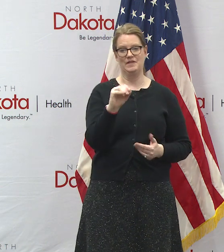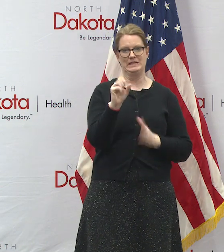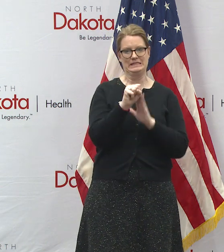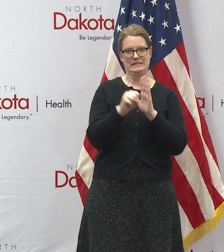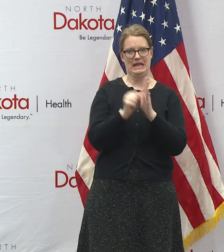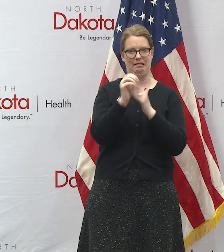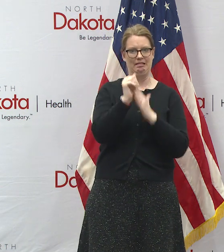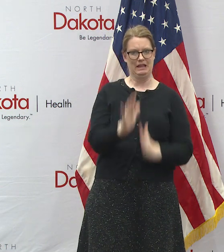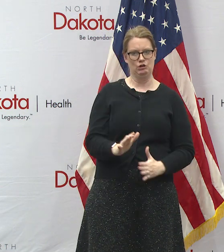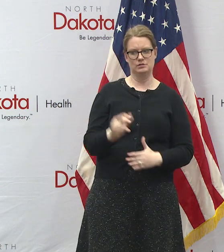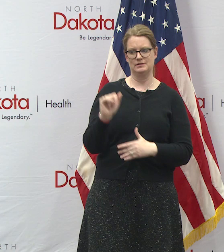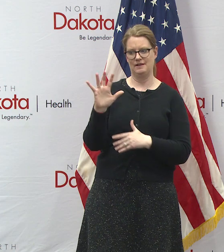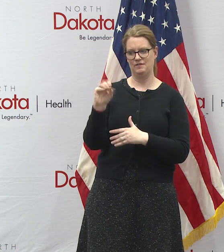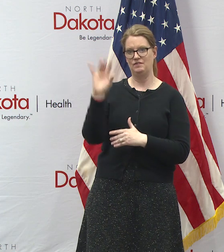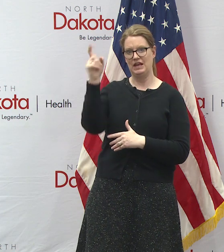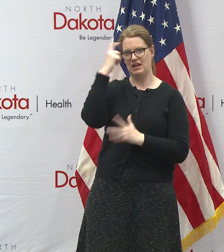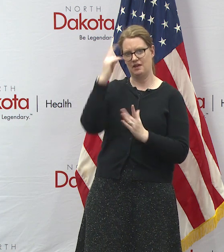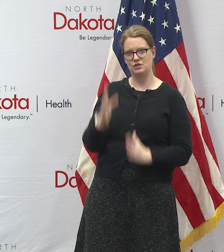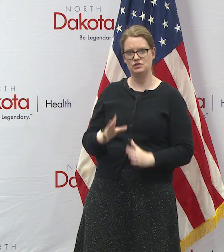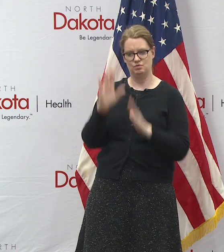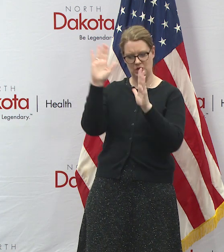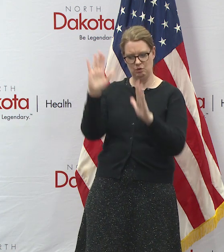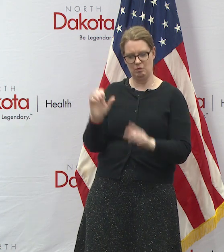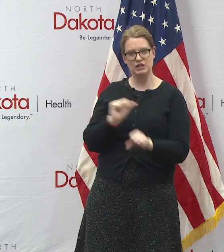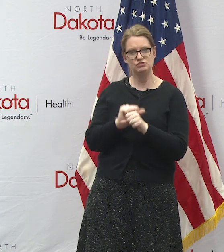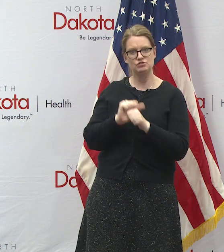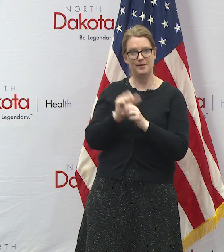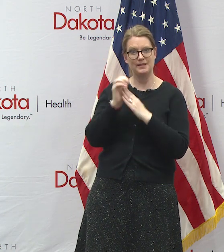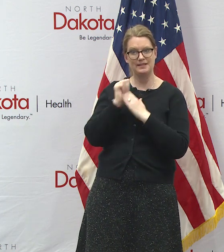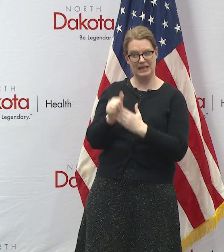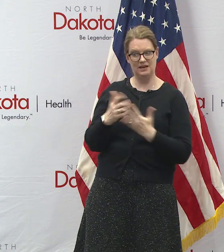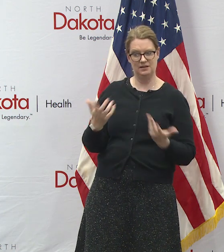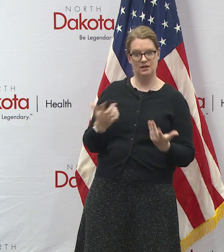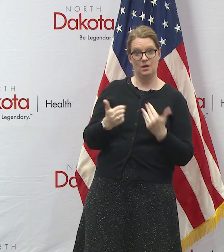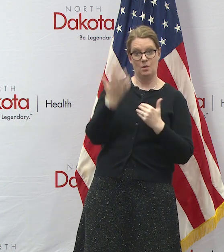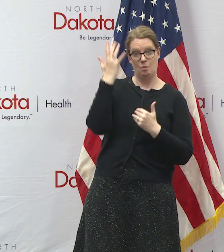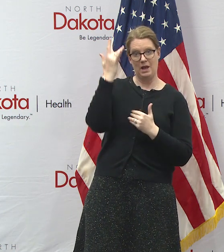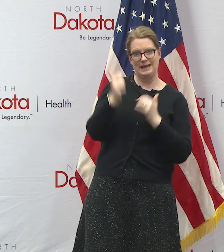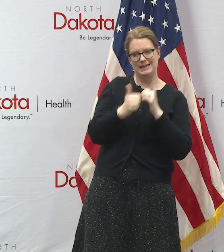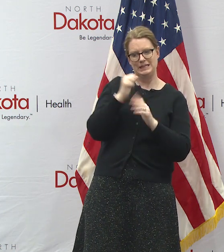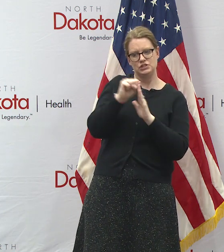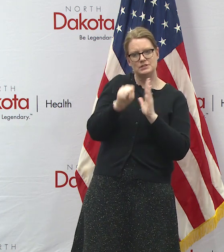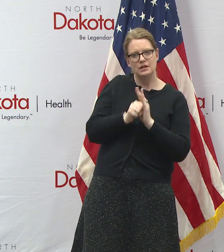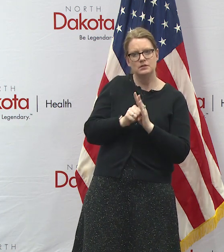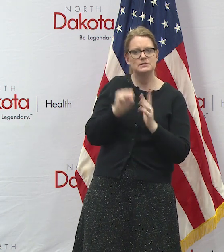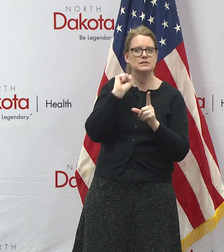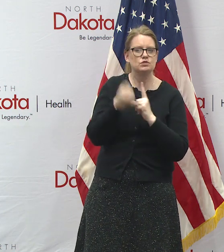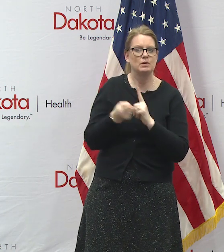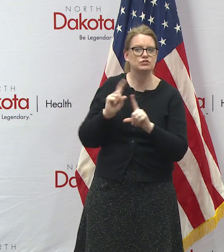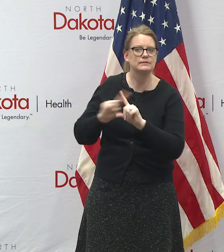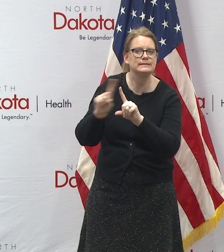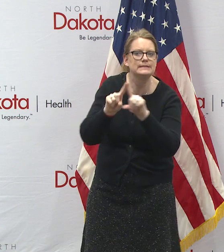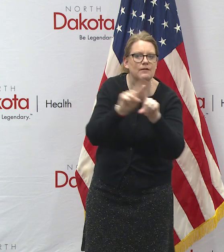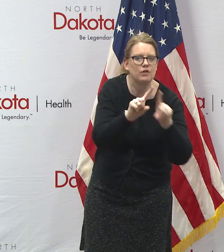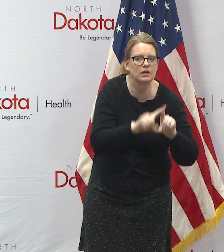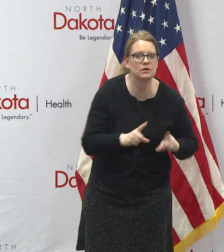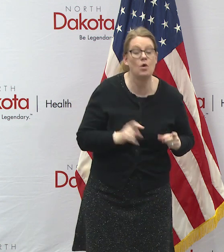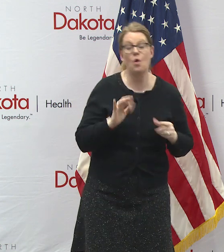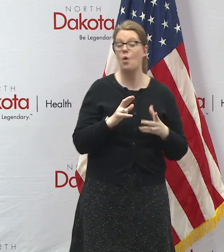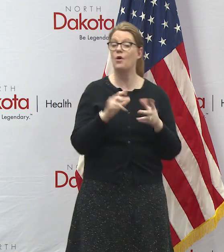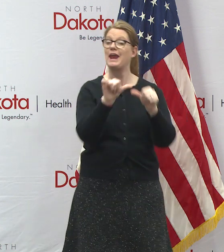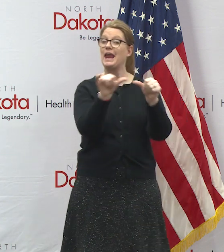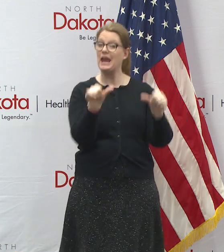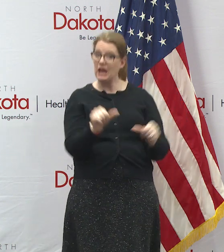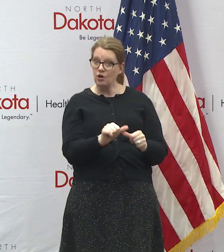and 50 states 50 governors doing a great job leading stuff because each state's going to have a different situation uh or at least regionally we're going to have